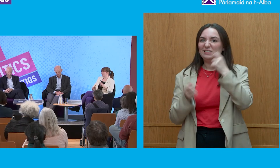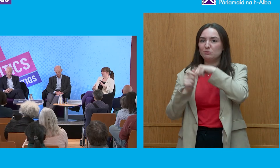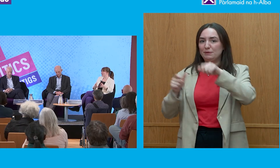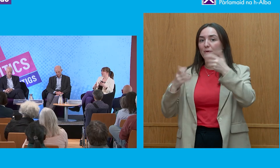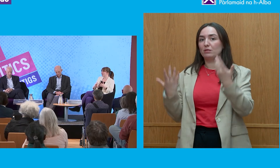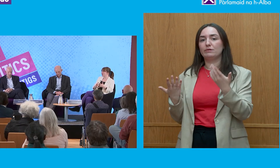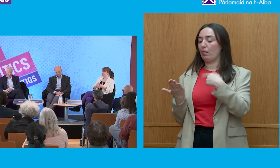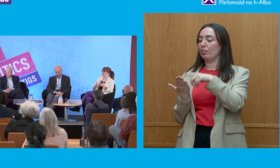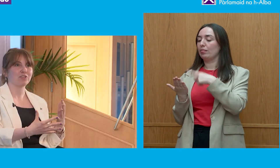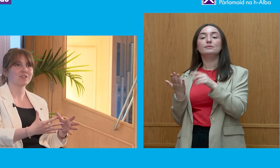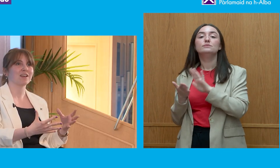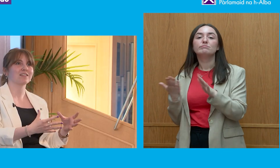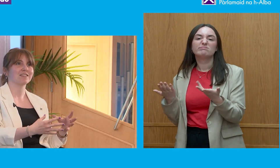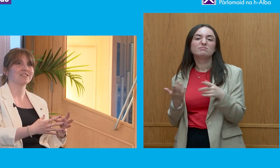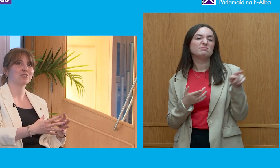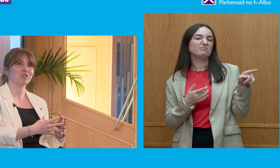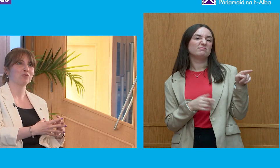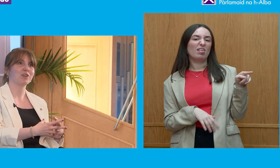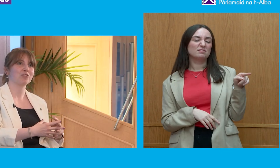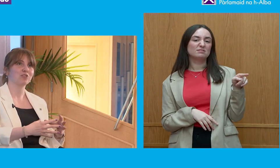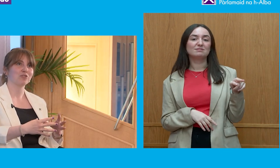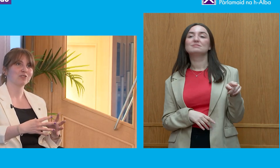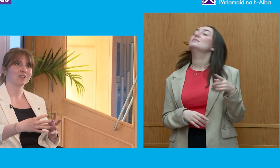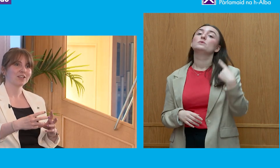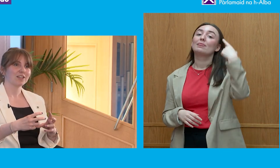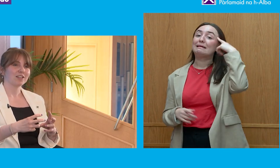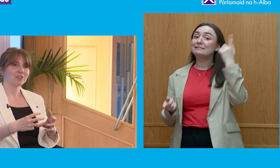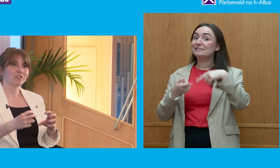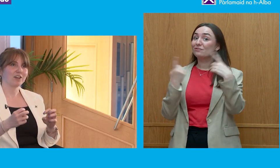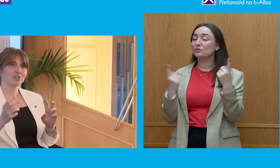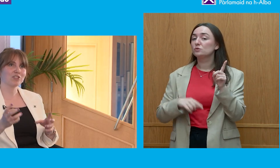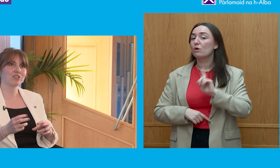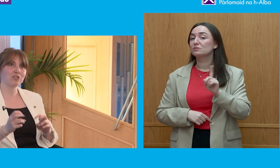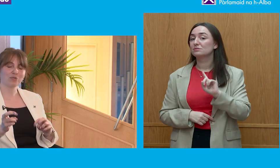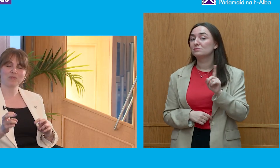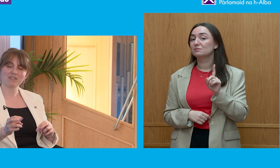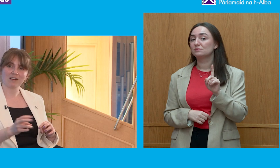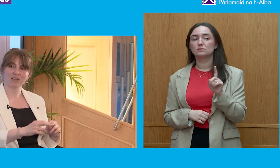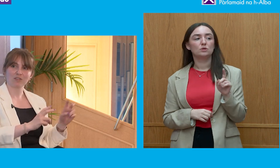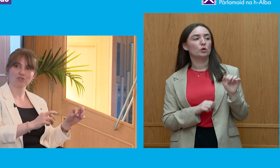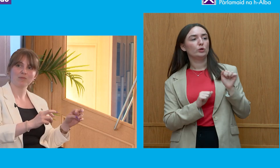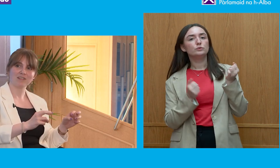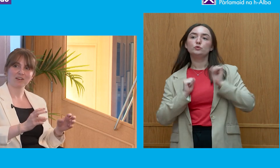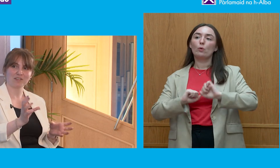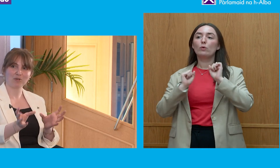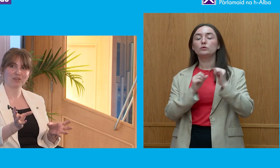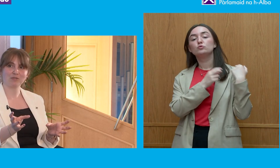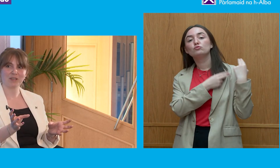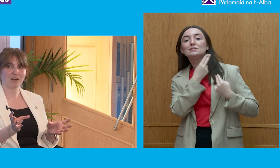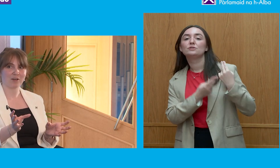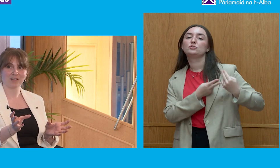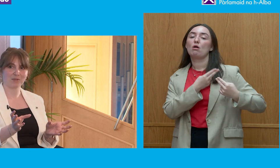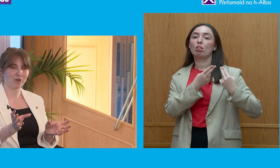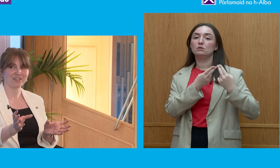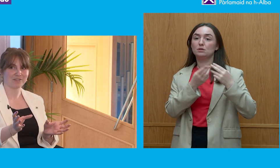So, I think what I was finding interesting is the difference between your traditional news media and social media, because they both